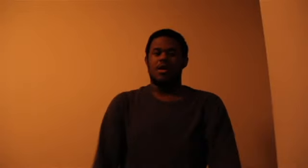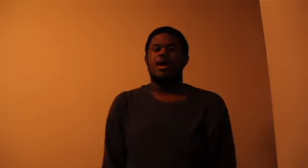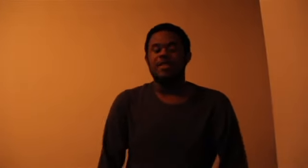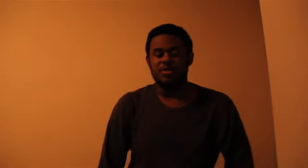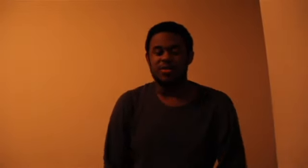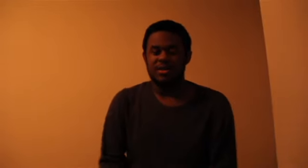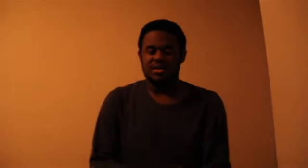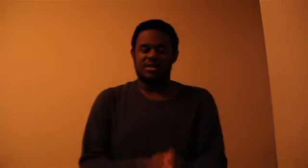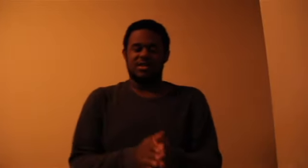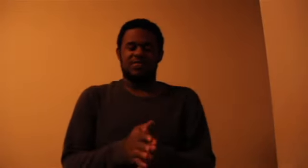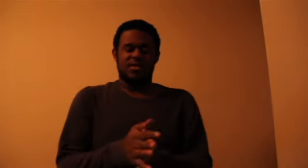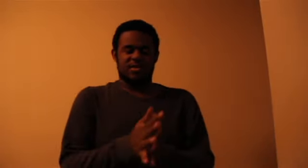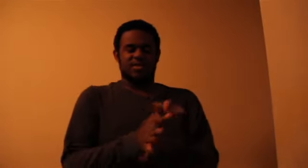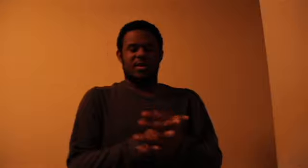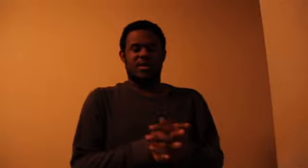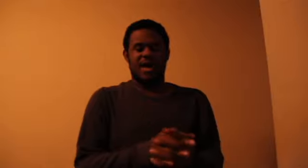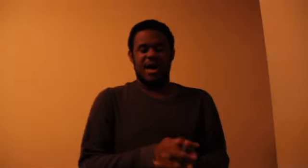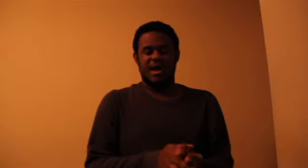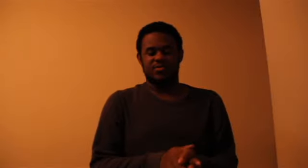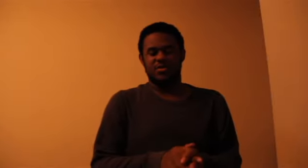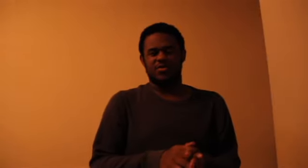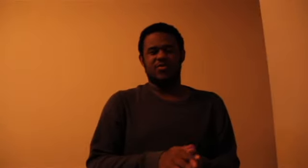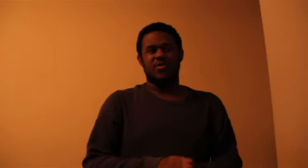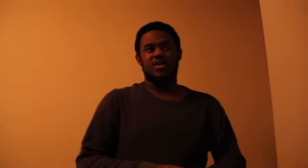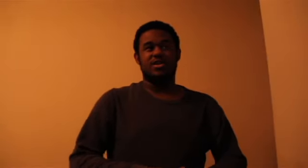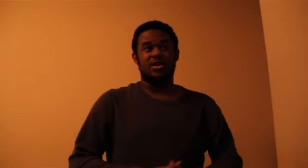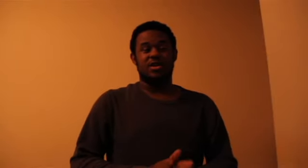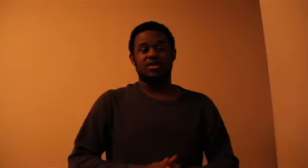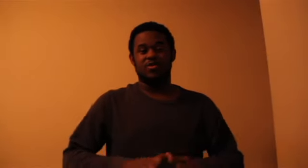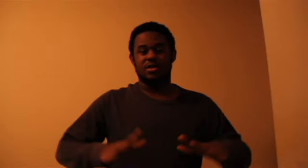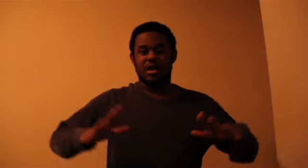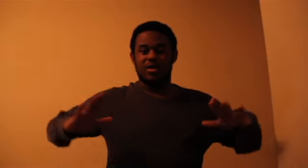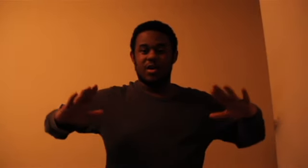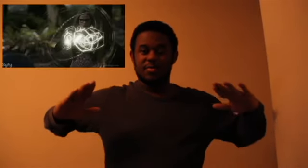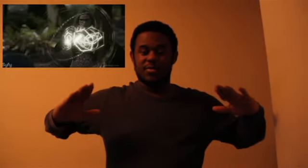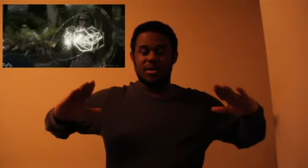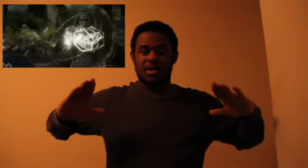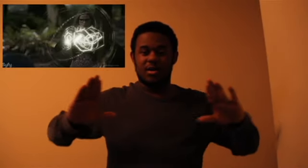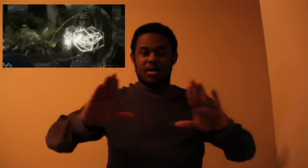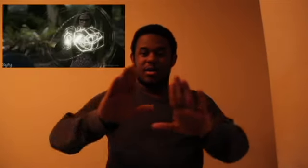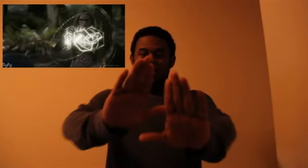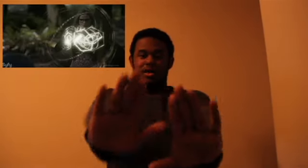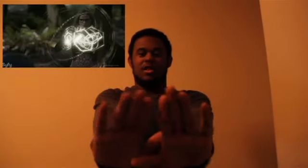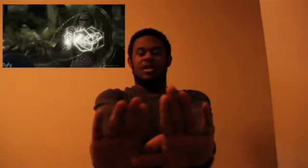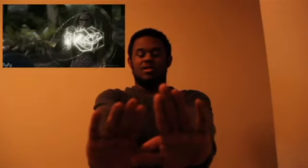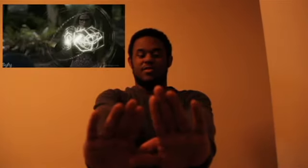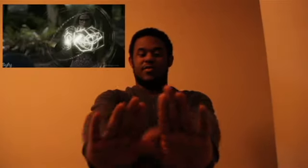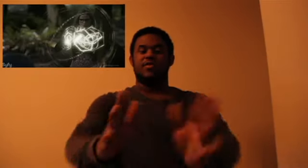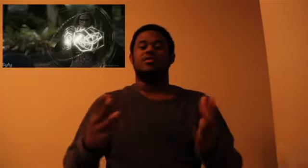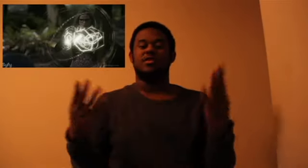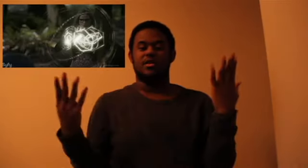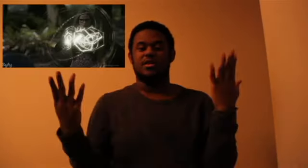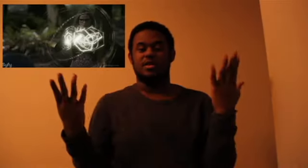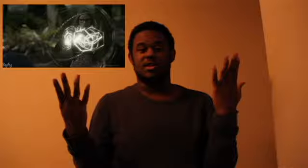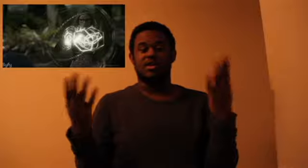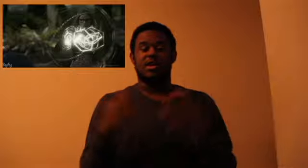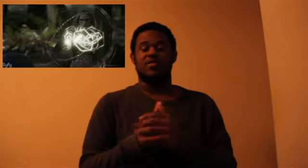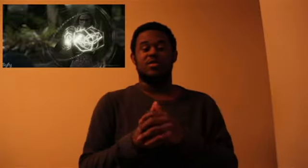Those three months the gist for the spell as when you finish it you take your arms apart and launch it forward to the intended target for